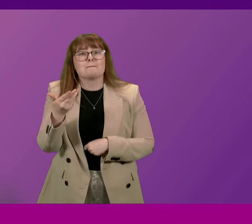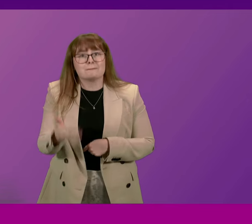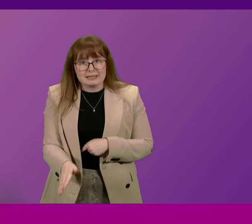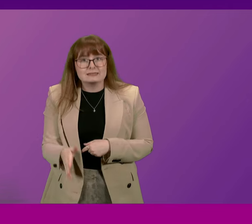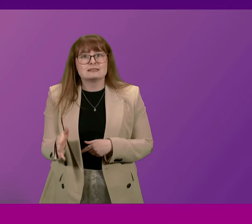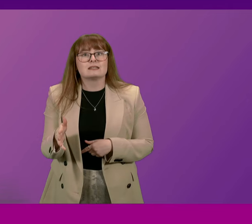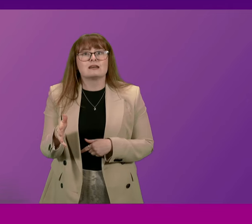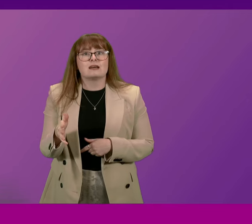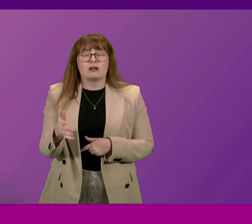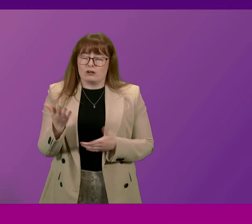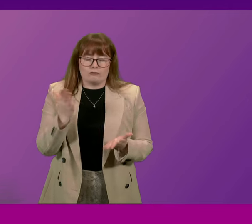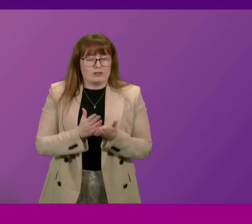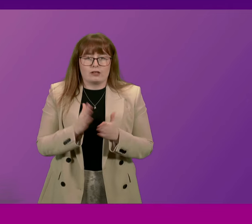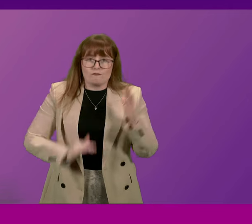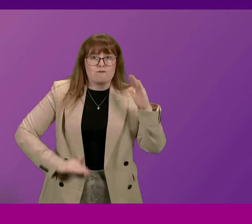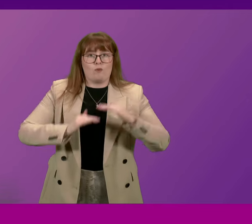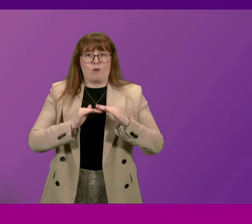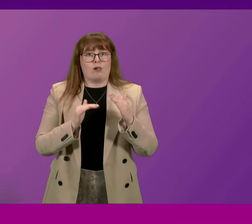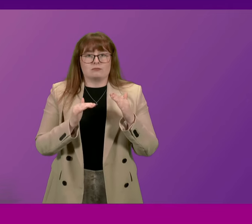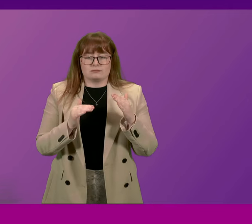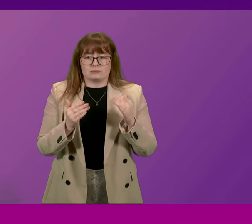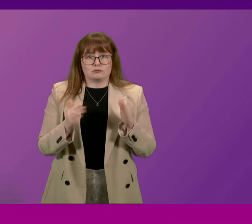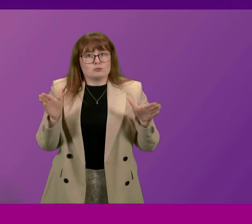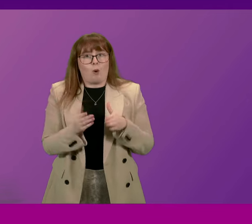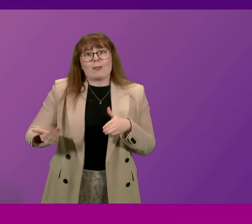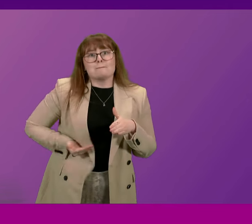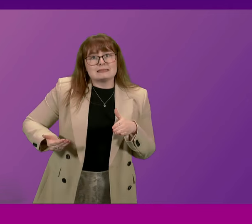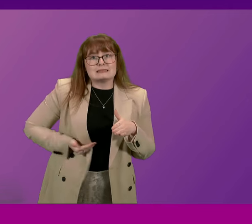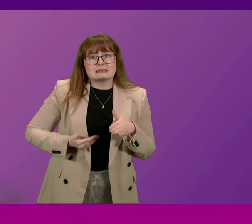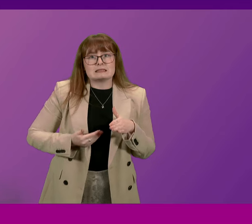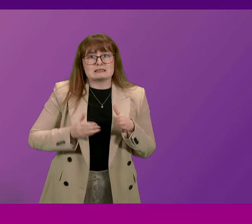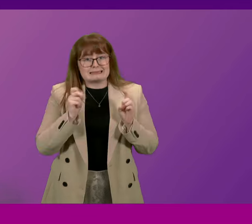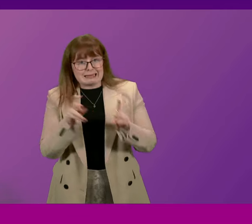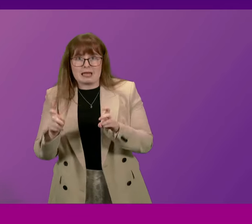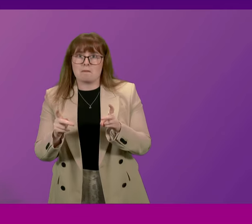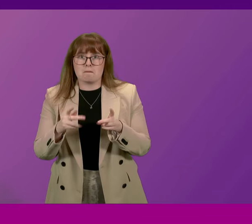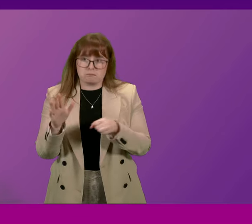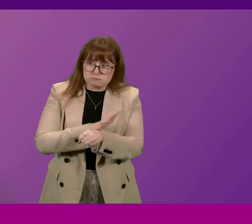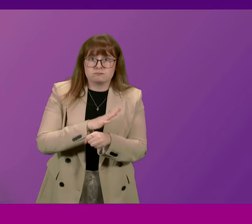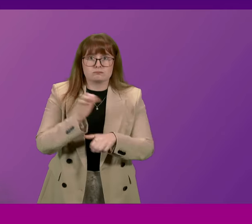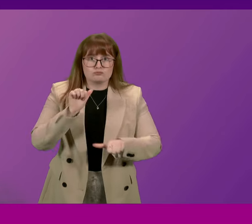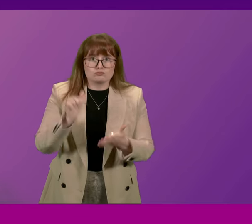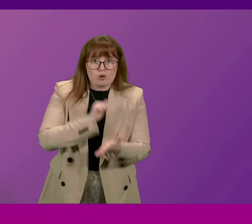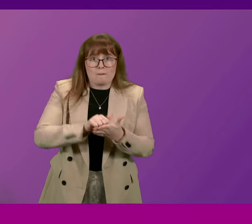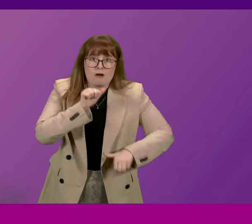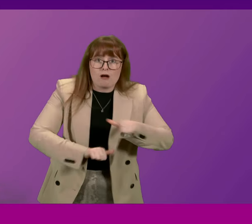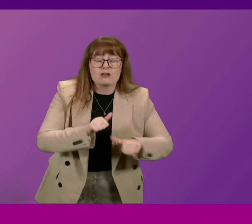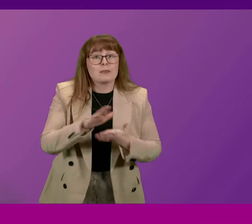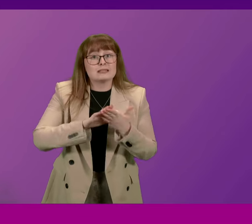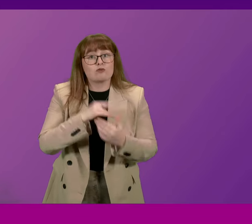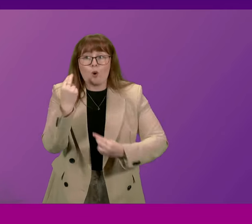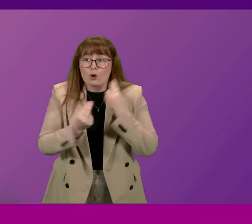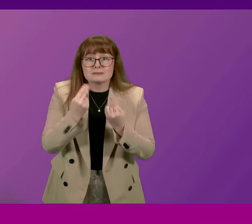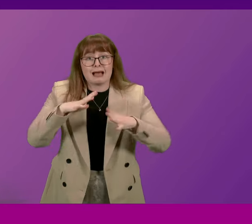comprehensive small business scheme of business relief, which for the hospitality sector means,